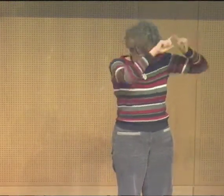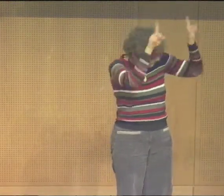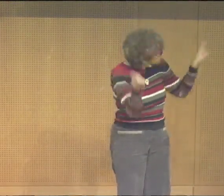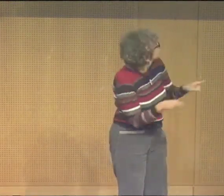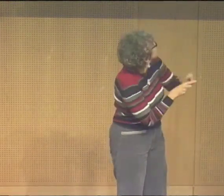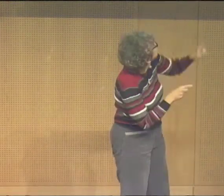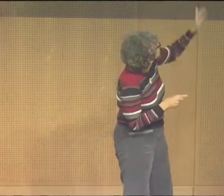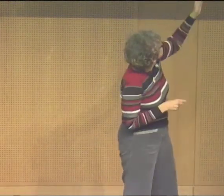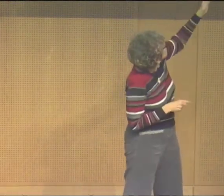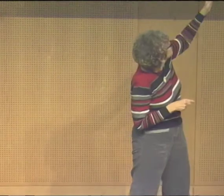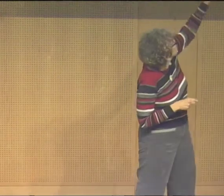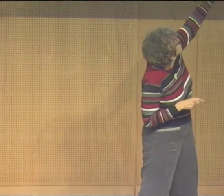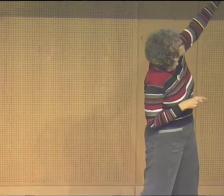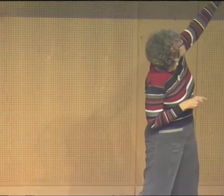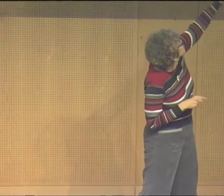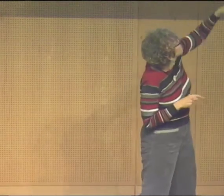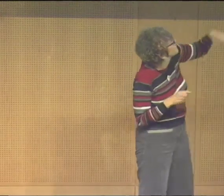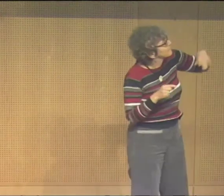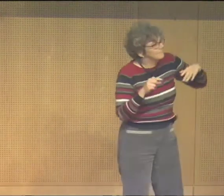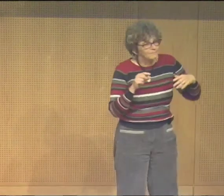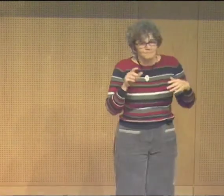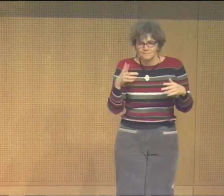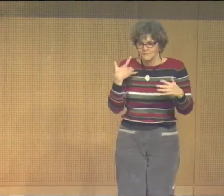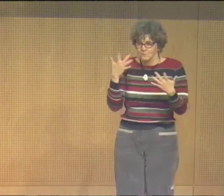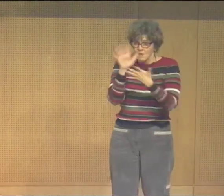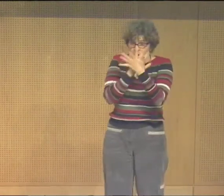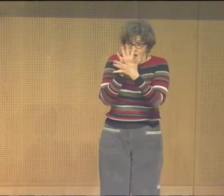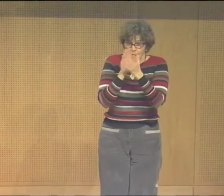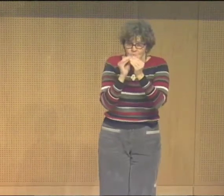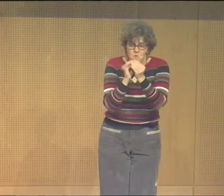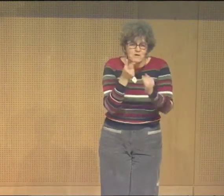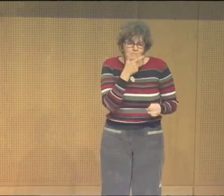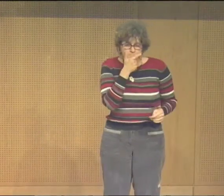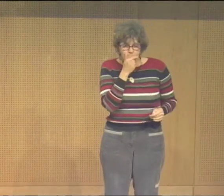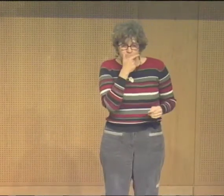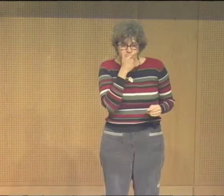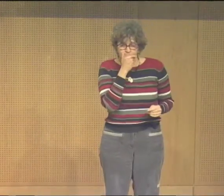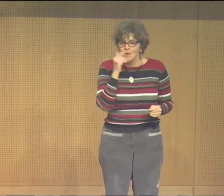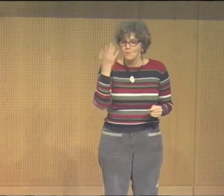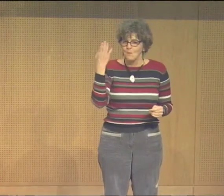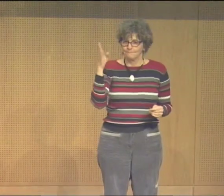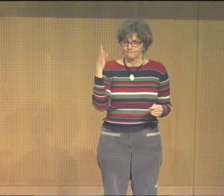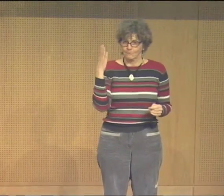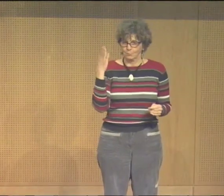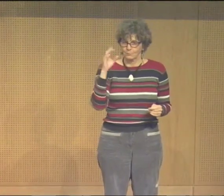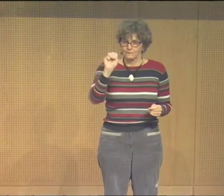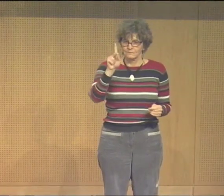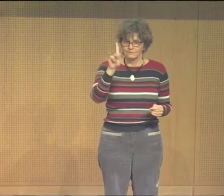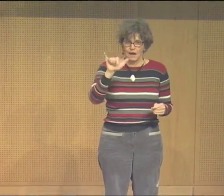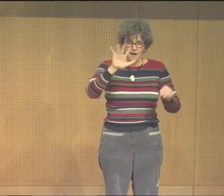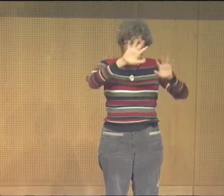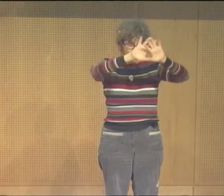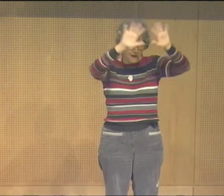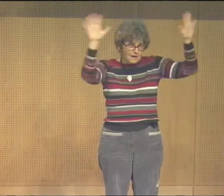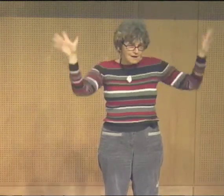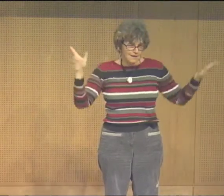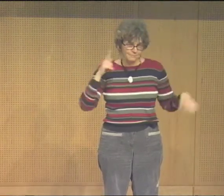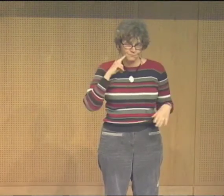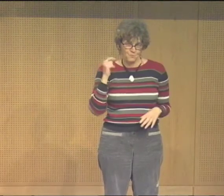So there is a tribute to the Native Americans in there as well. Then I thought, what else? Well, I want to